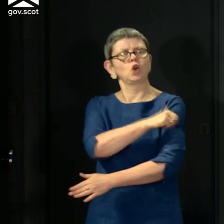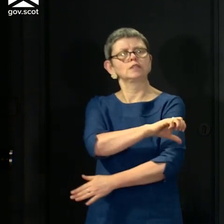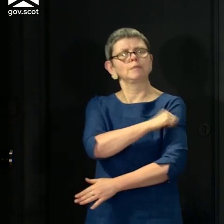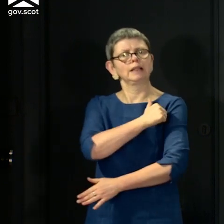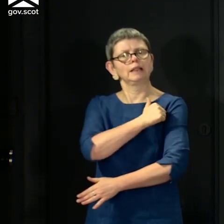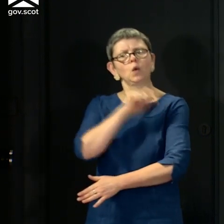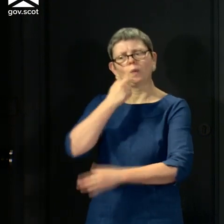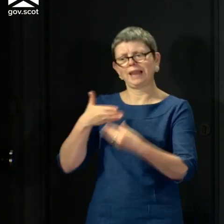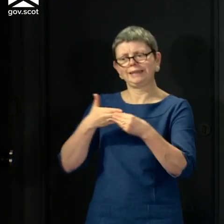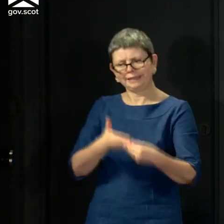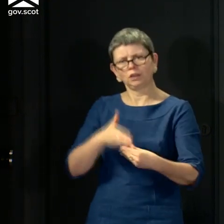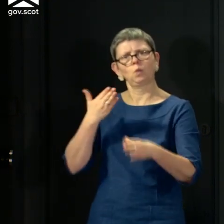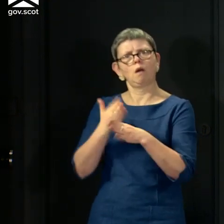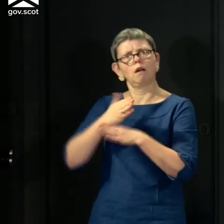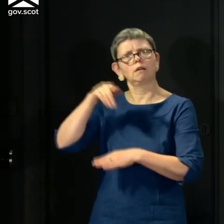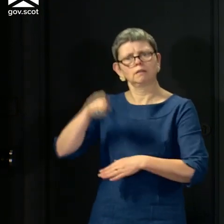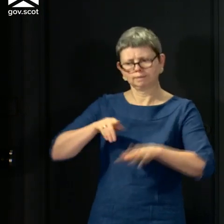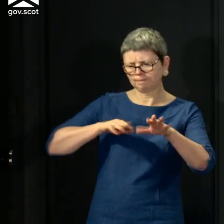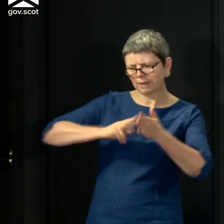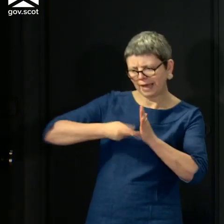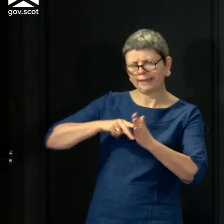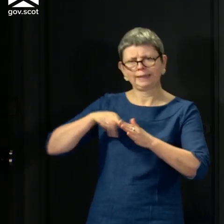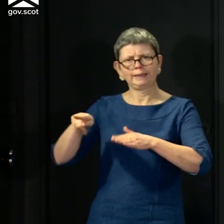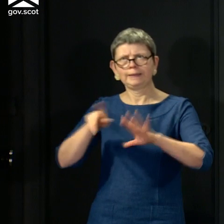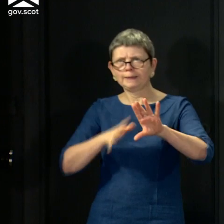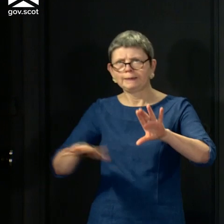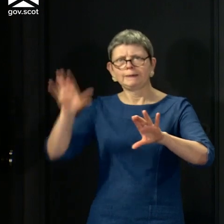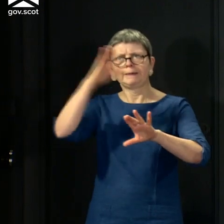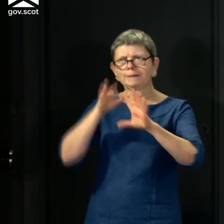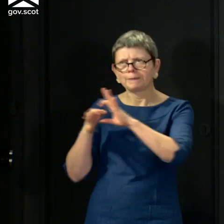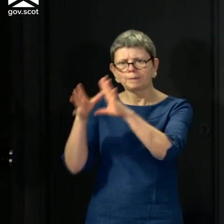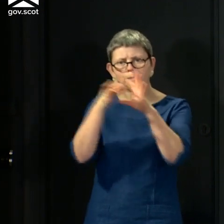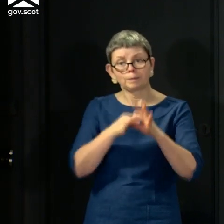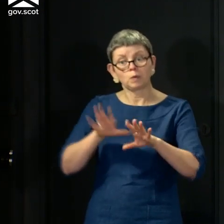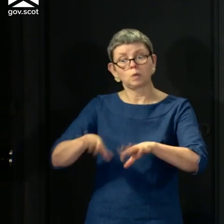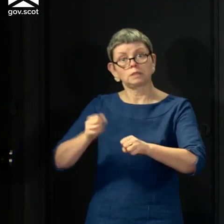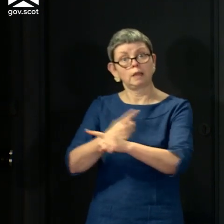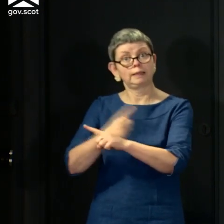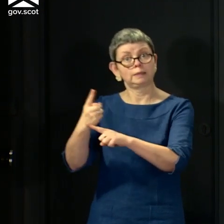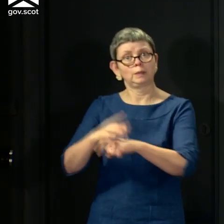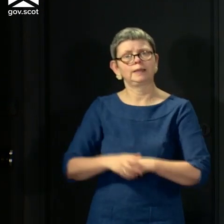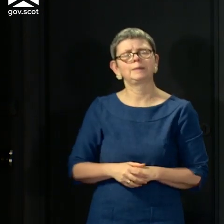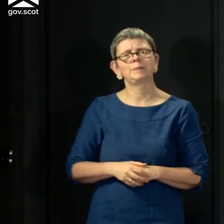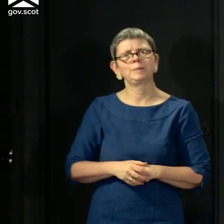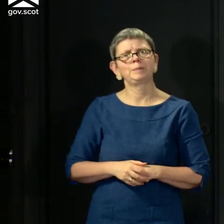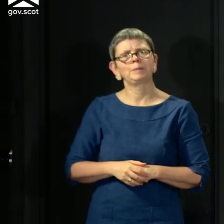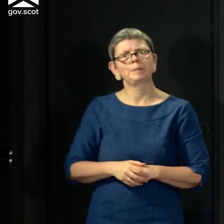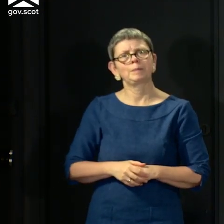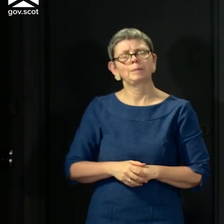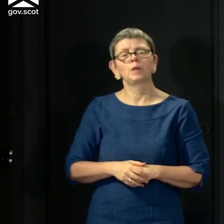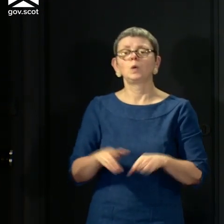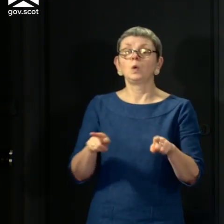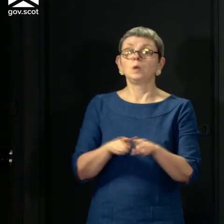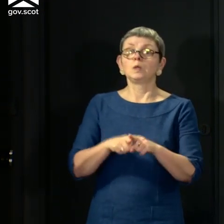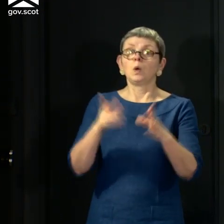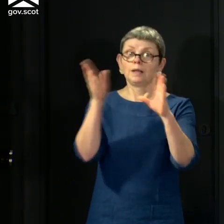delivery of this, and NHS boards and their partners will put this into effect from next week. I'm also able to confirm today an